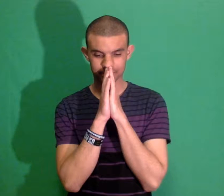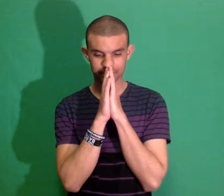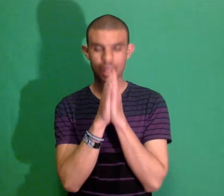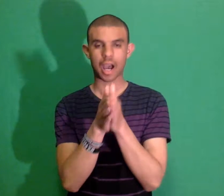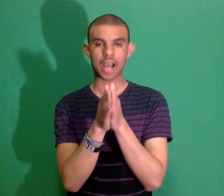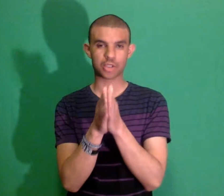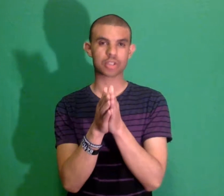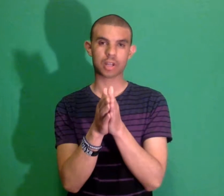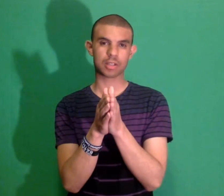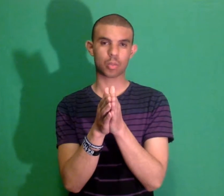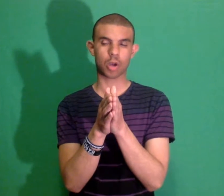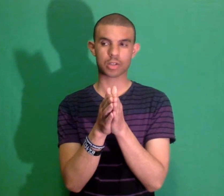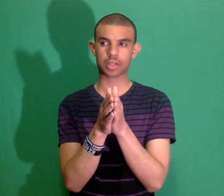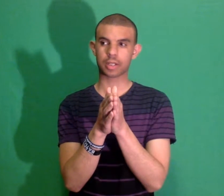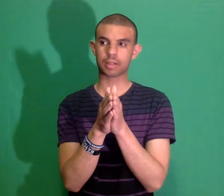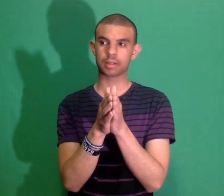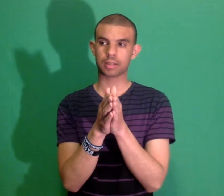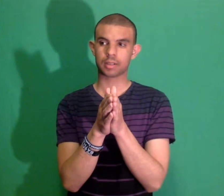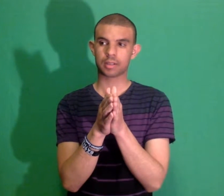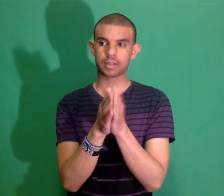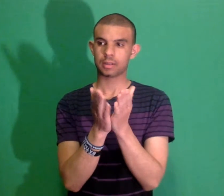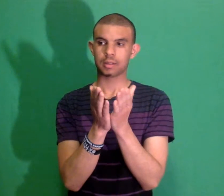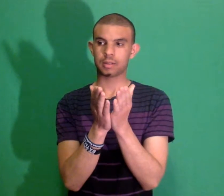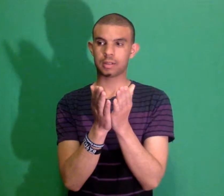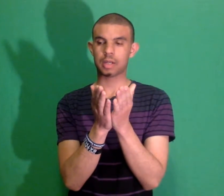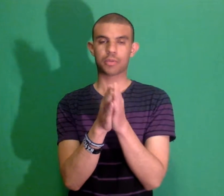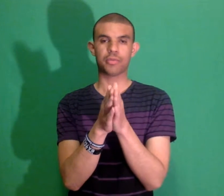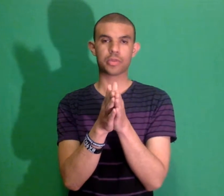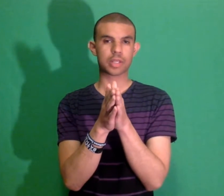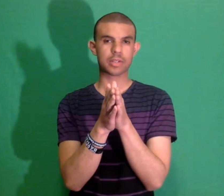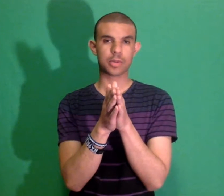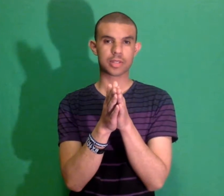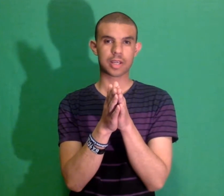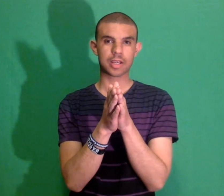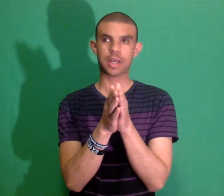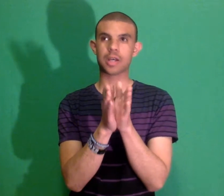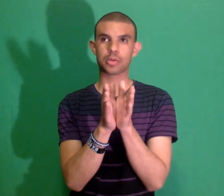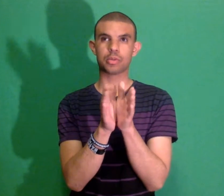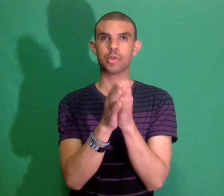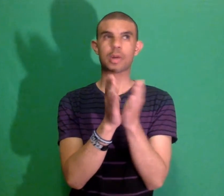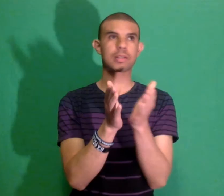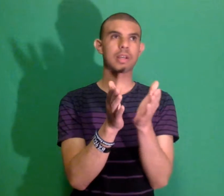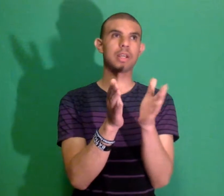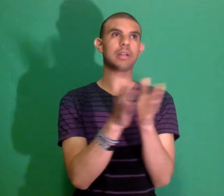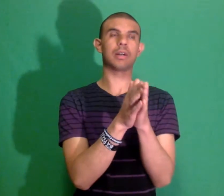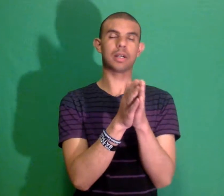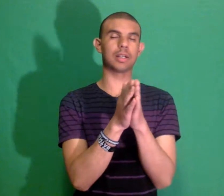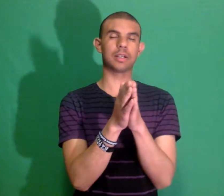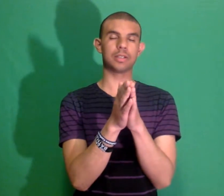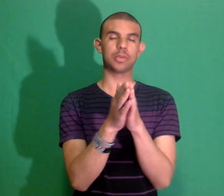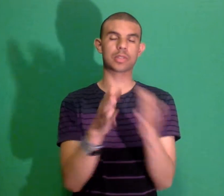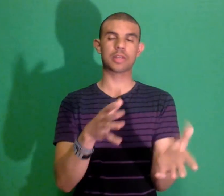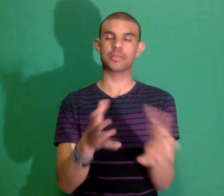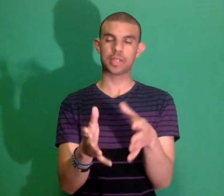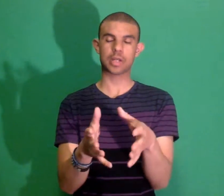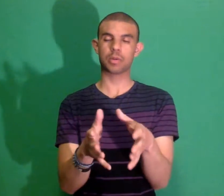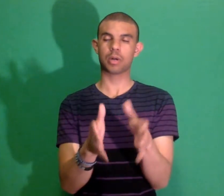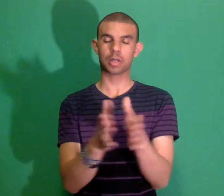I just got done watching Revutex USA's video on